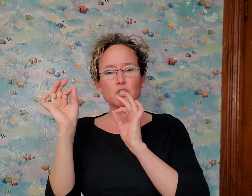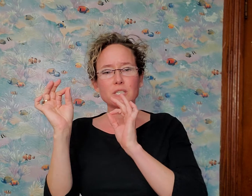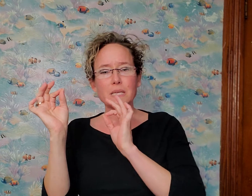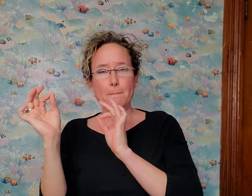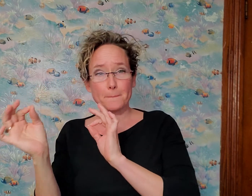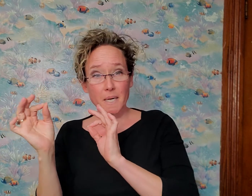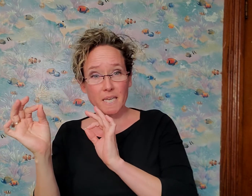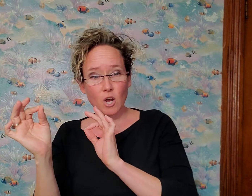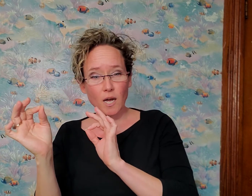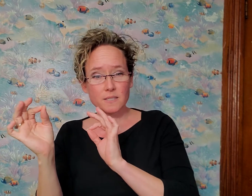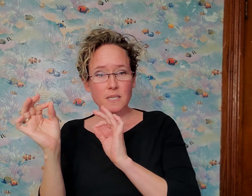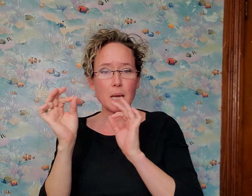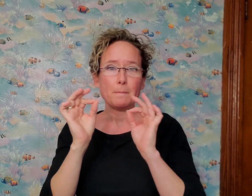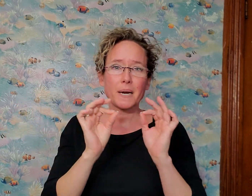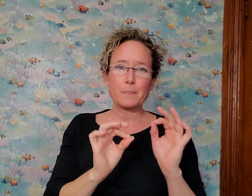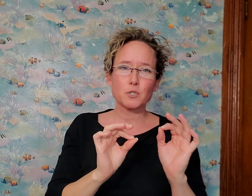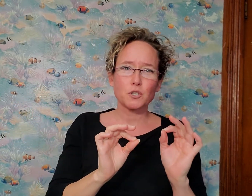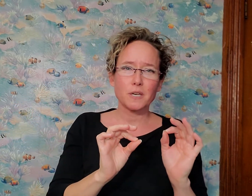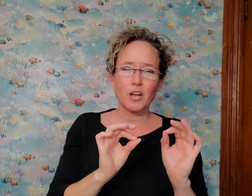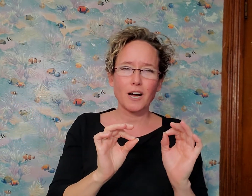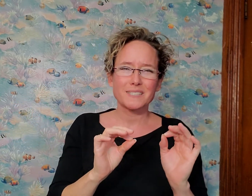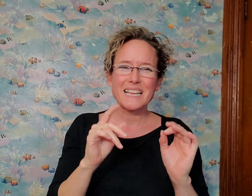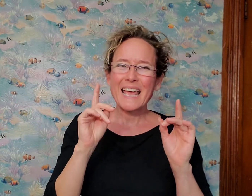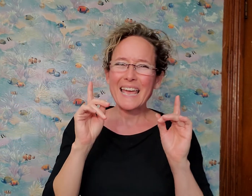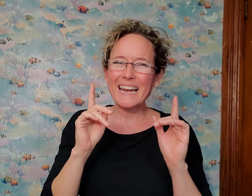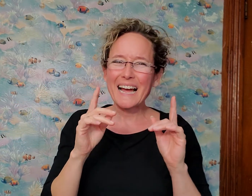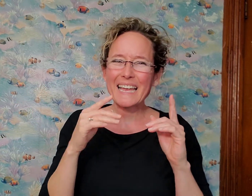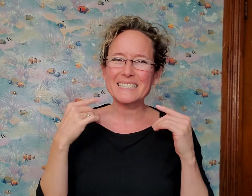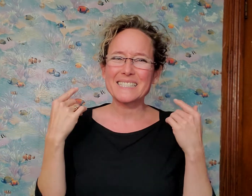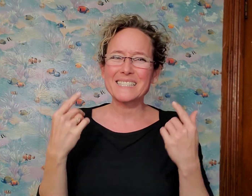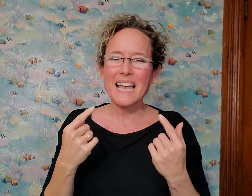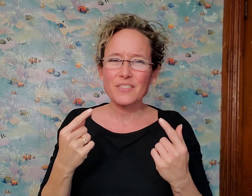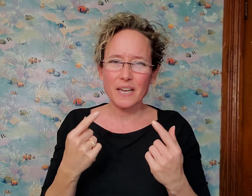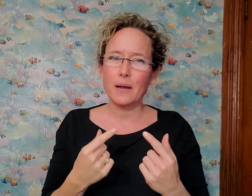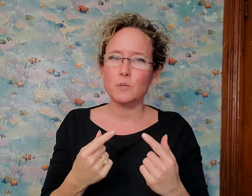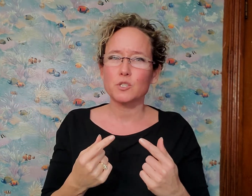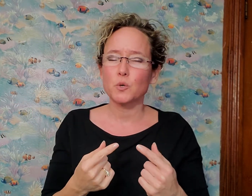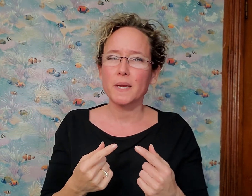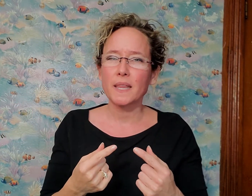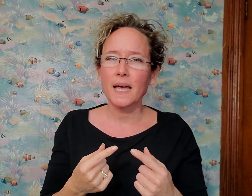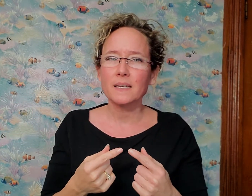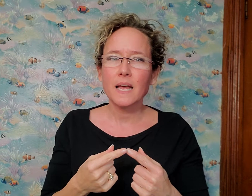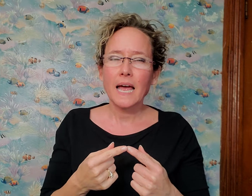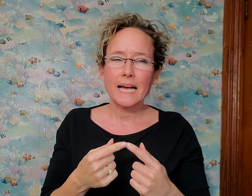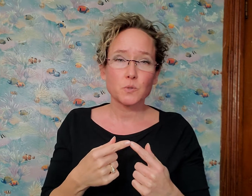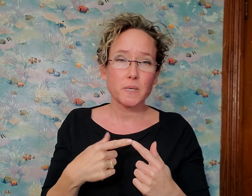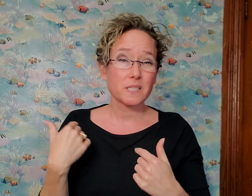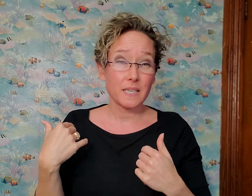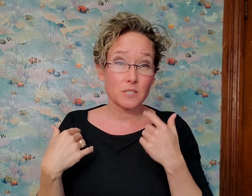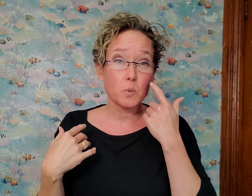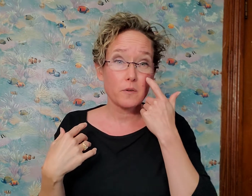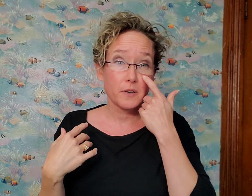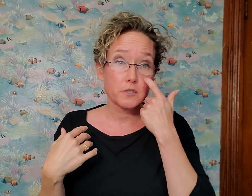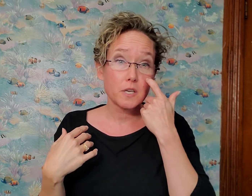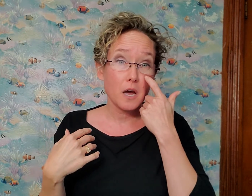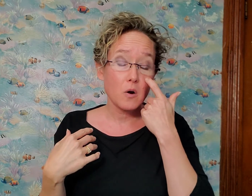just money cost, but opportunity cost. And I had said that I was doing that as recently as 12 years ago.